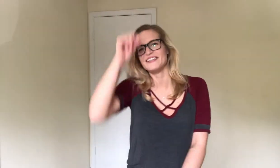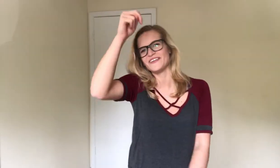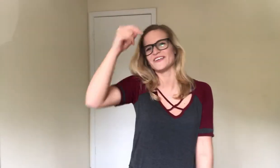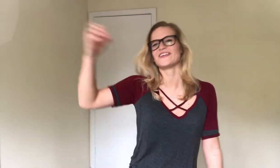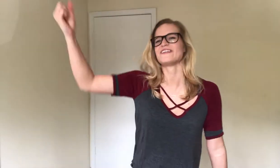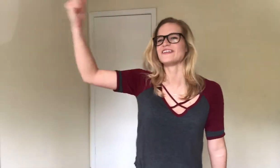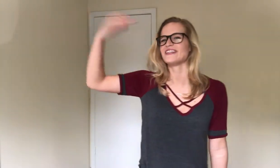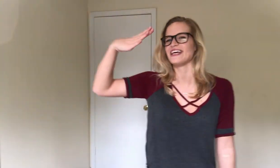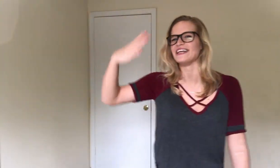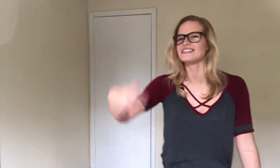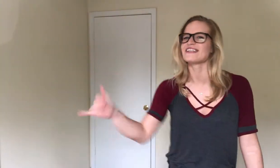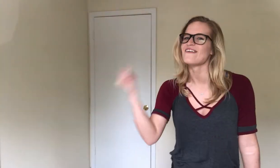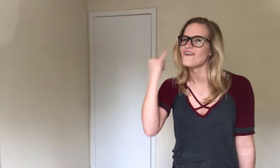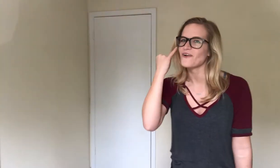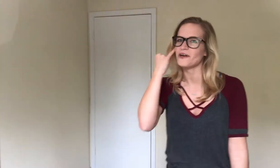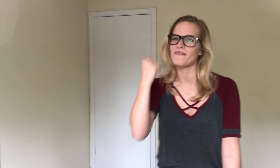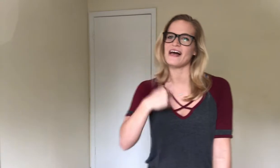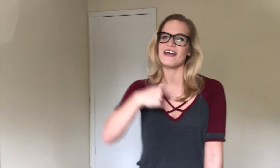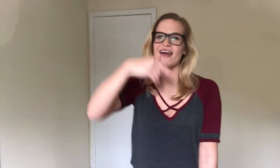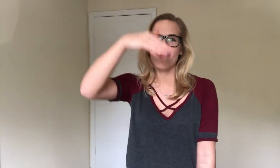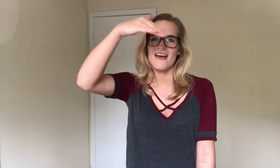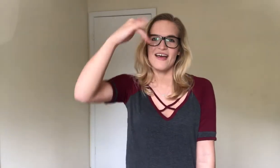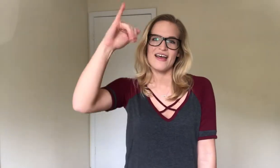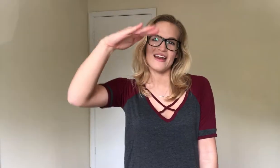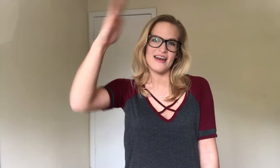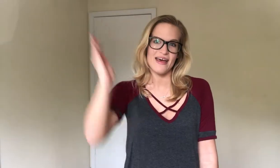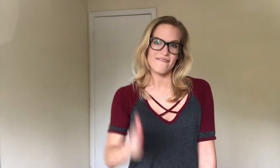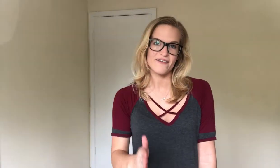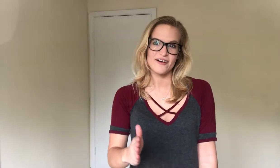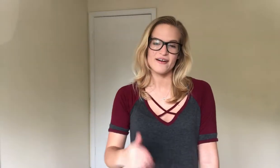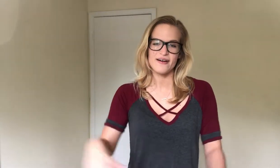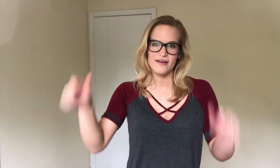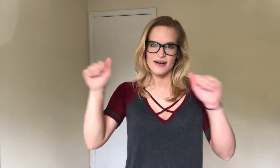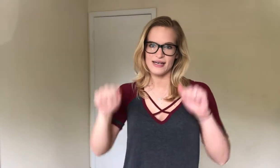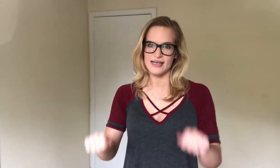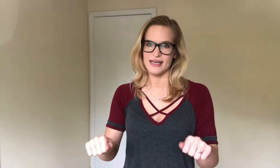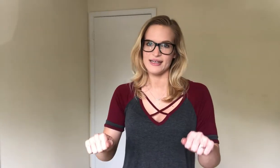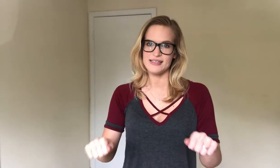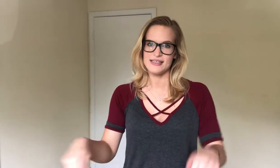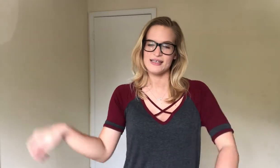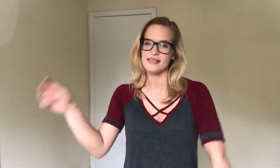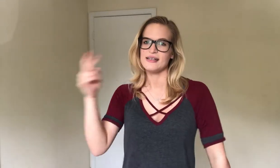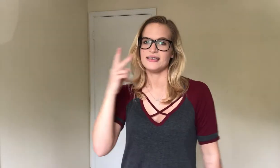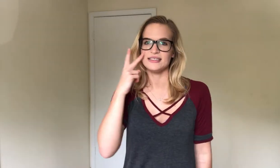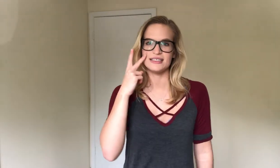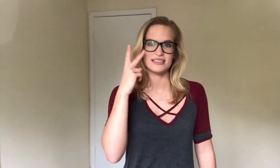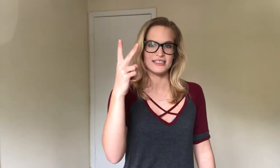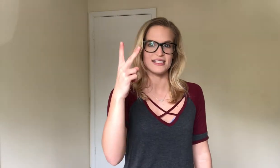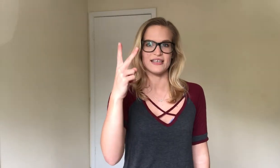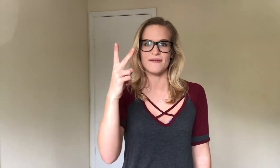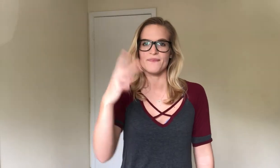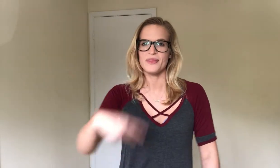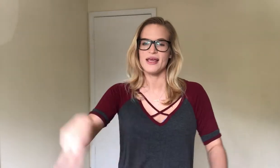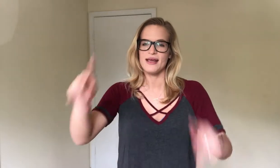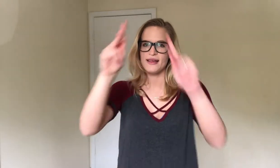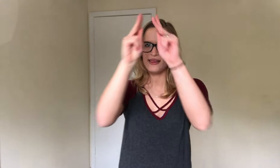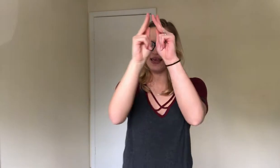northern lights. Or if I. Never. Get. To see. The